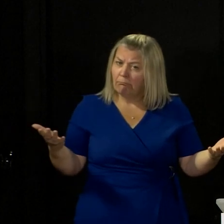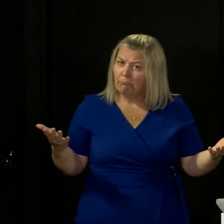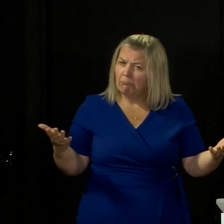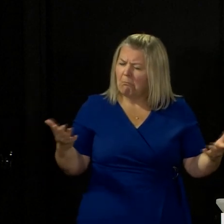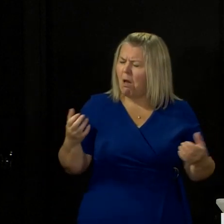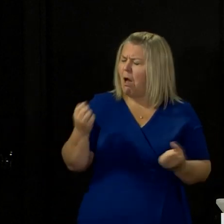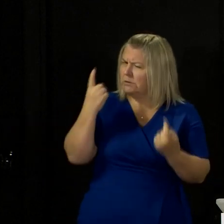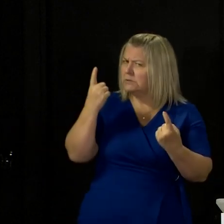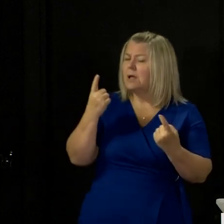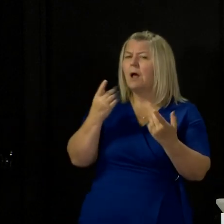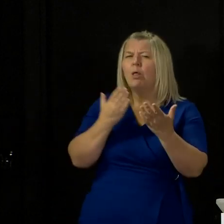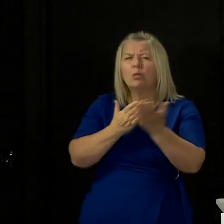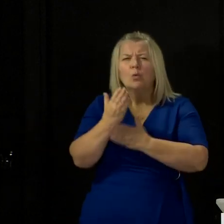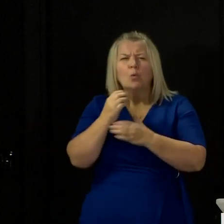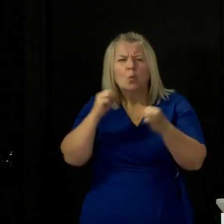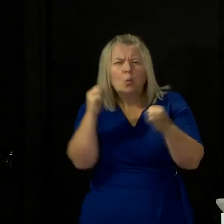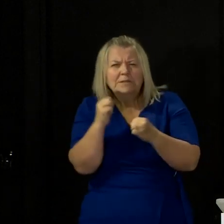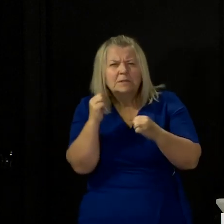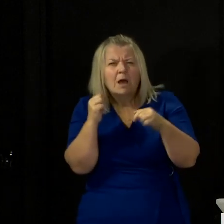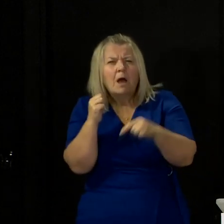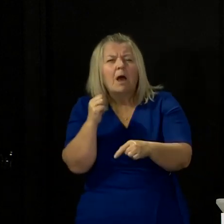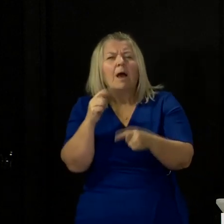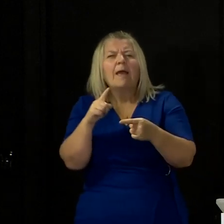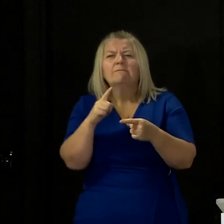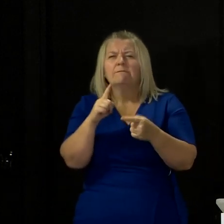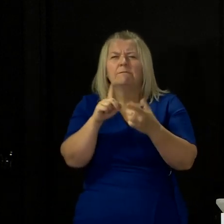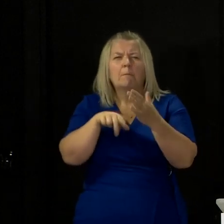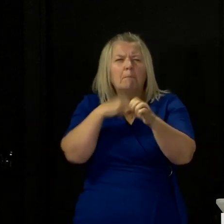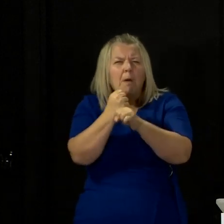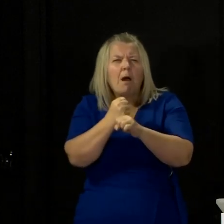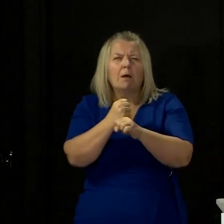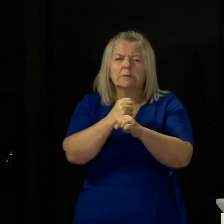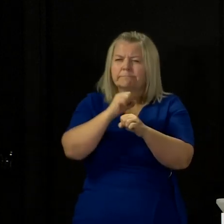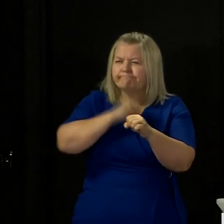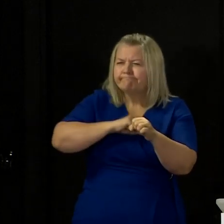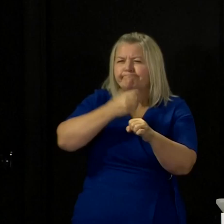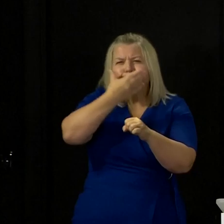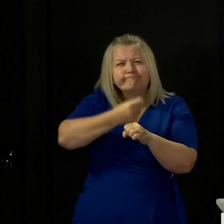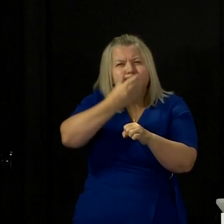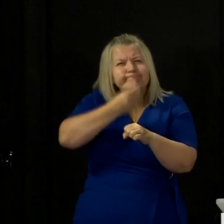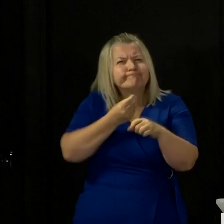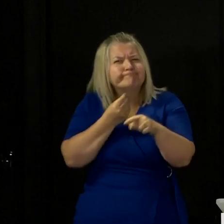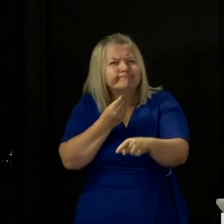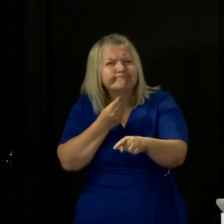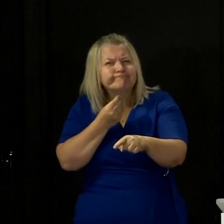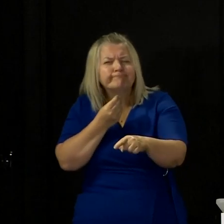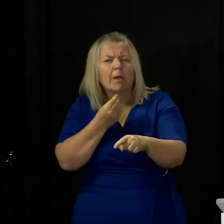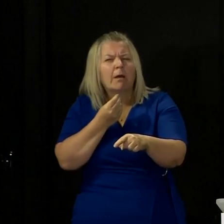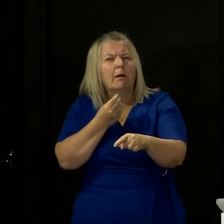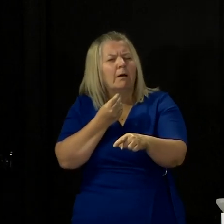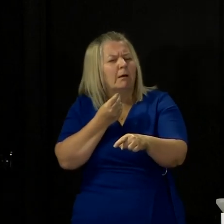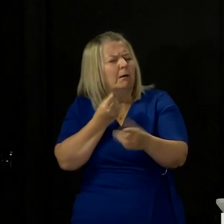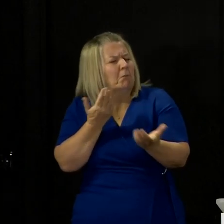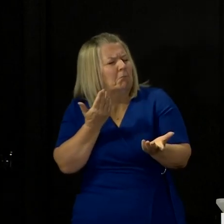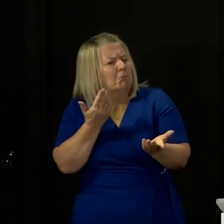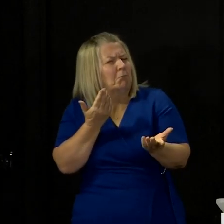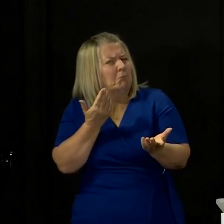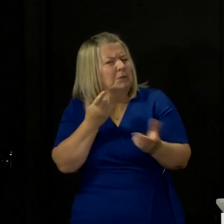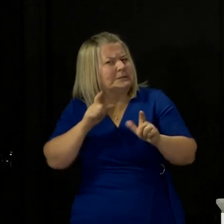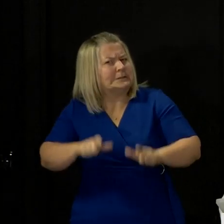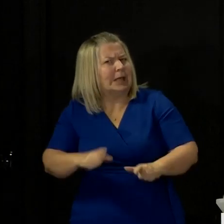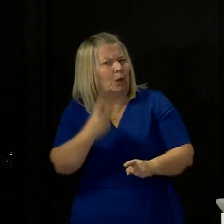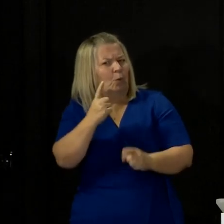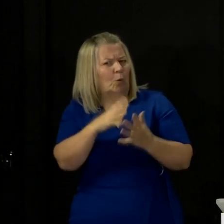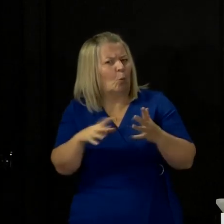remain in their own ward until the hospital is clear of the bug. So why then is that not the protocol for COVID and